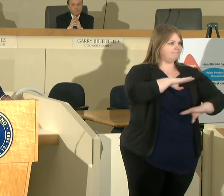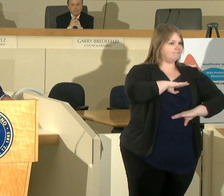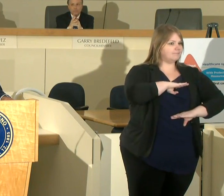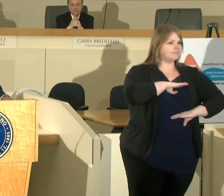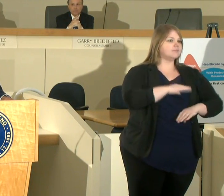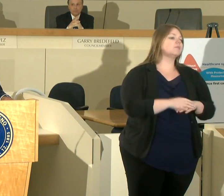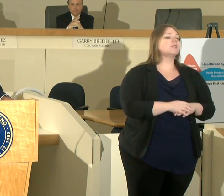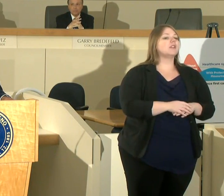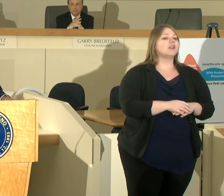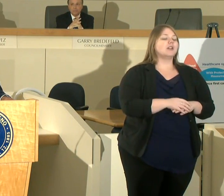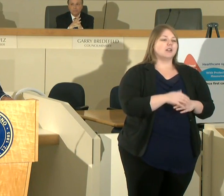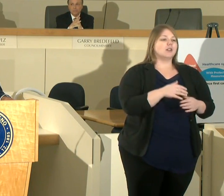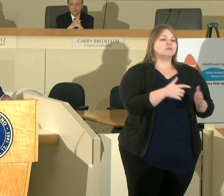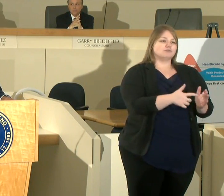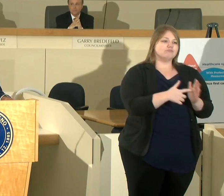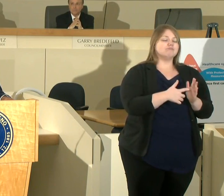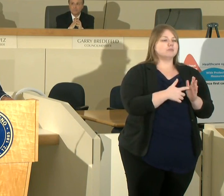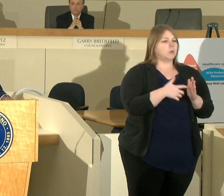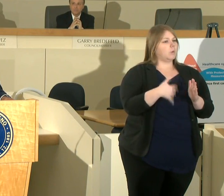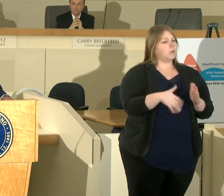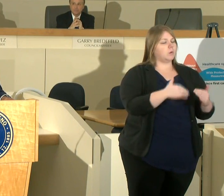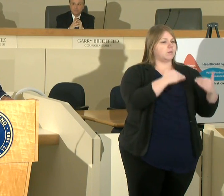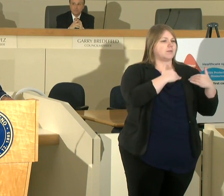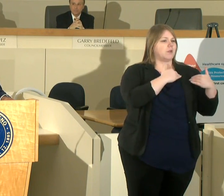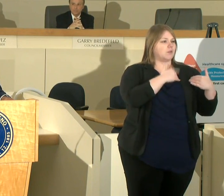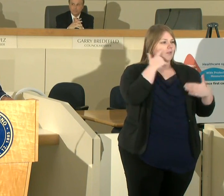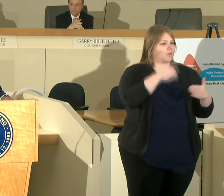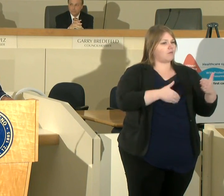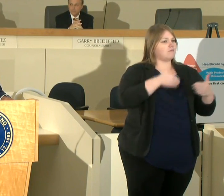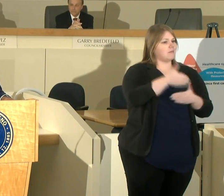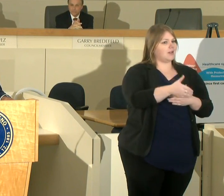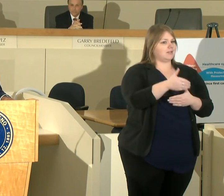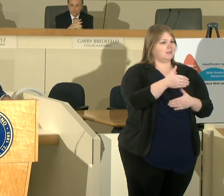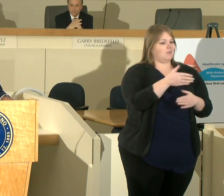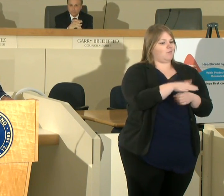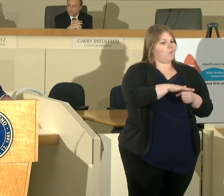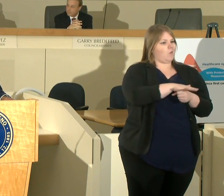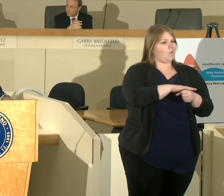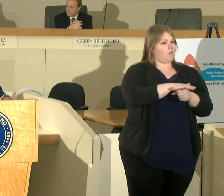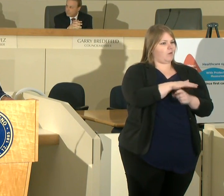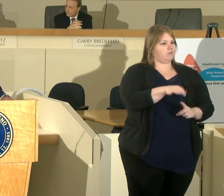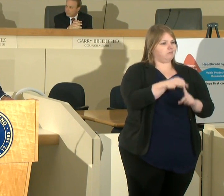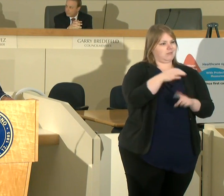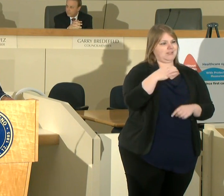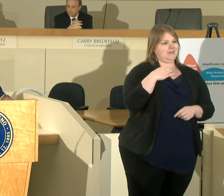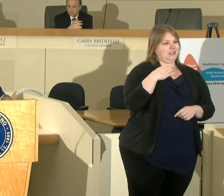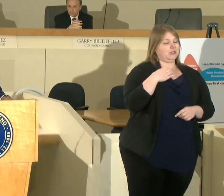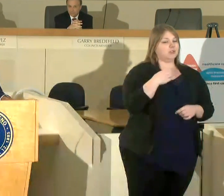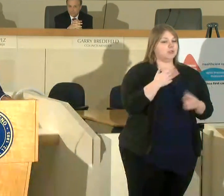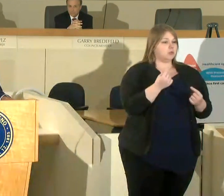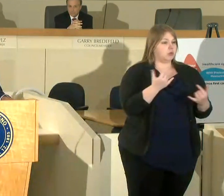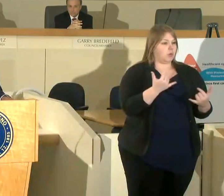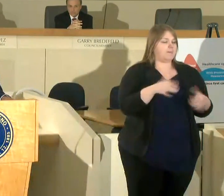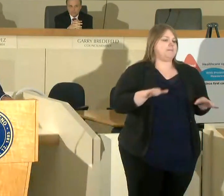leaves a critical responsibility and the next steps to our local elected officials that step is action